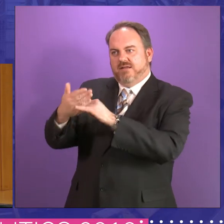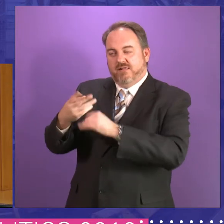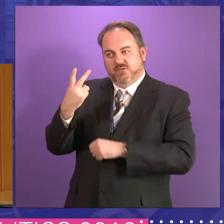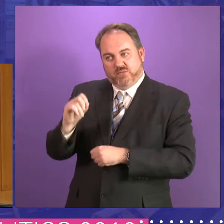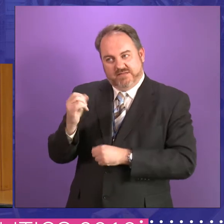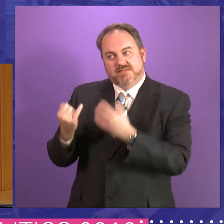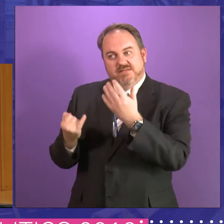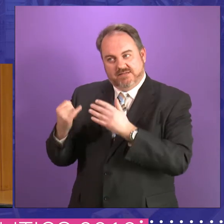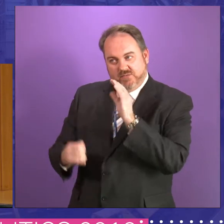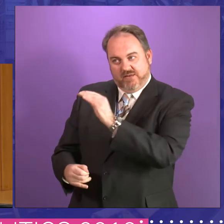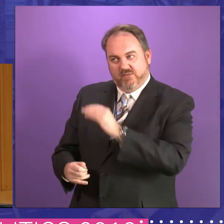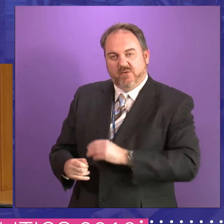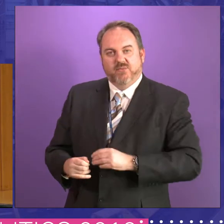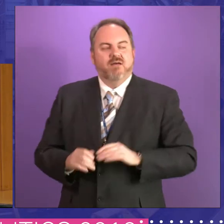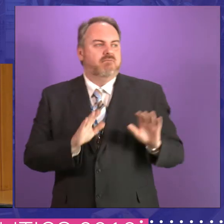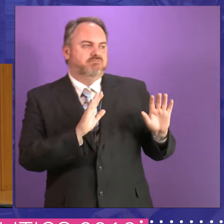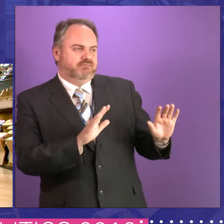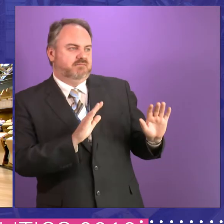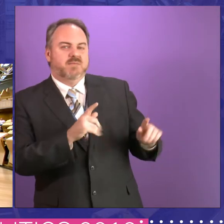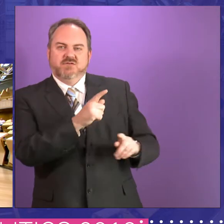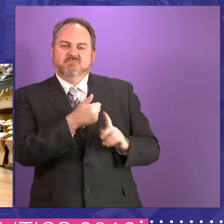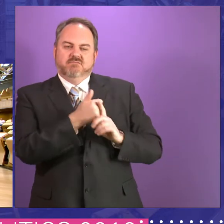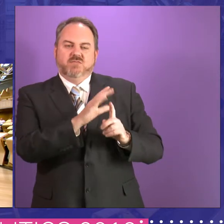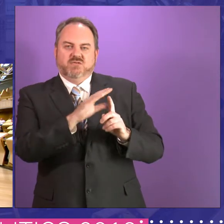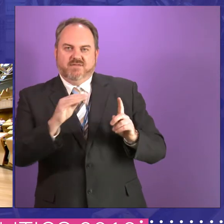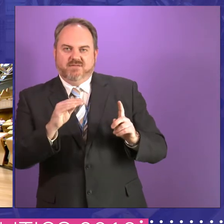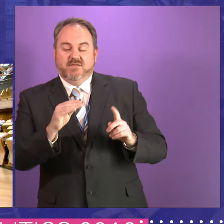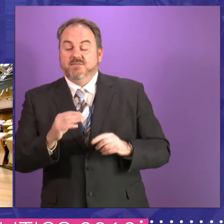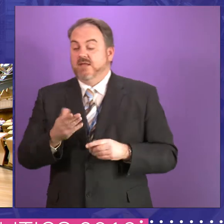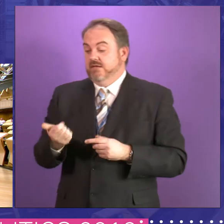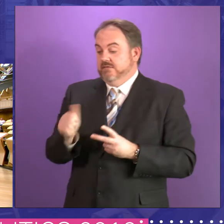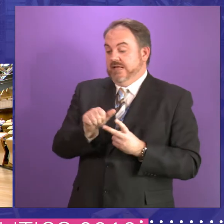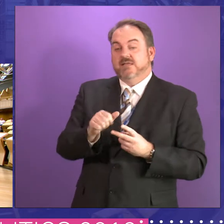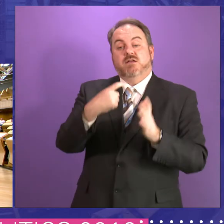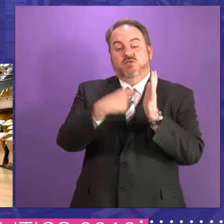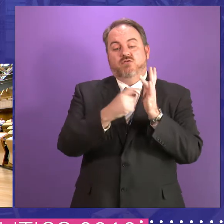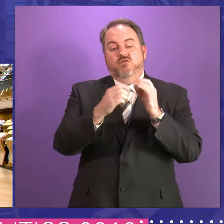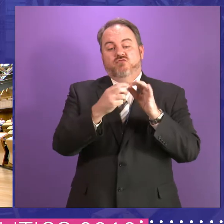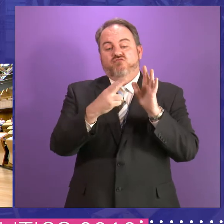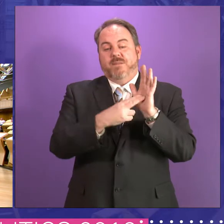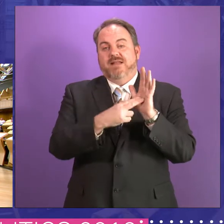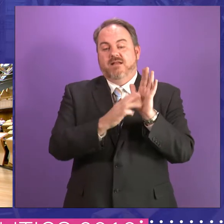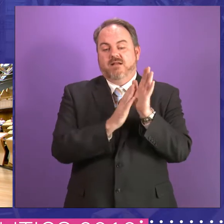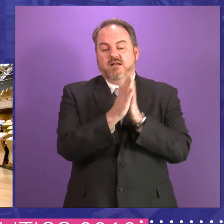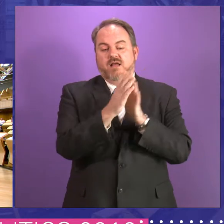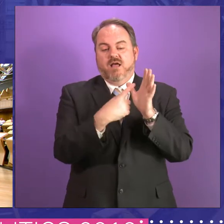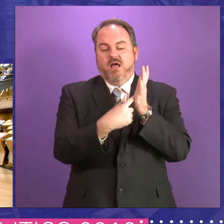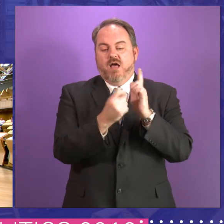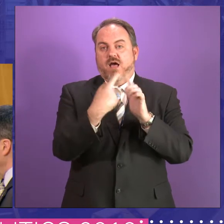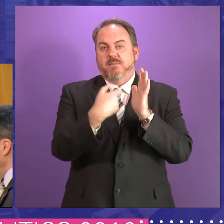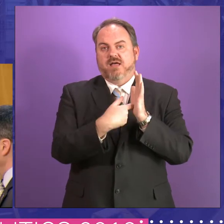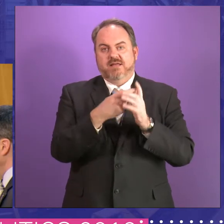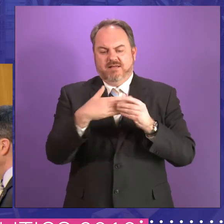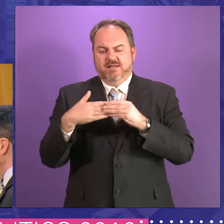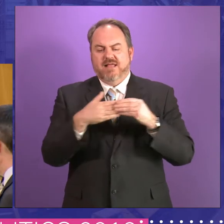And a leader of the Conservative Party in that time. Robin Harper, who not just led the Green